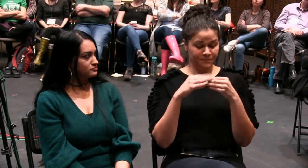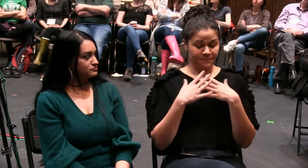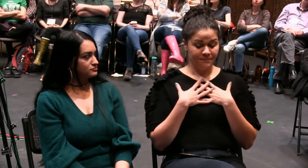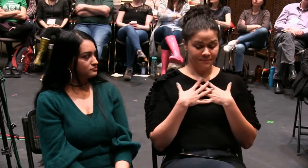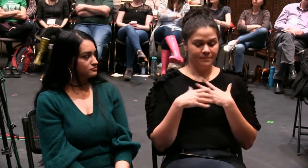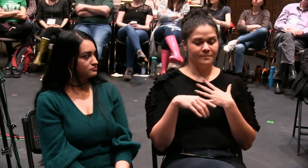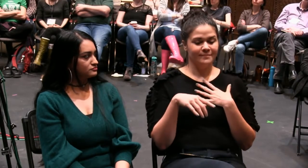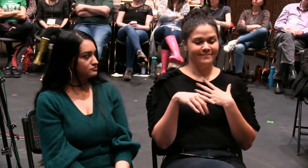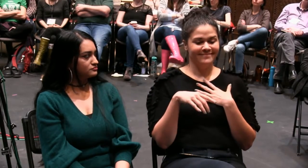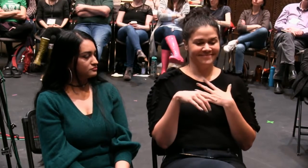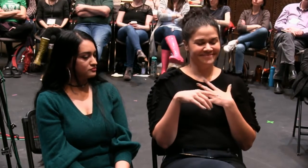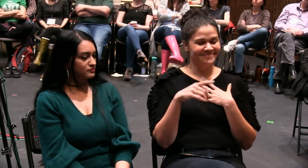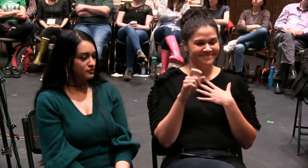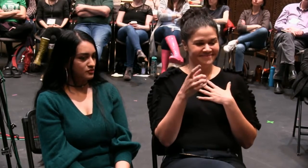This is Alexandria speaking.